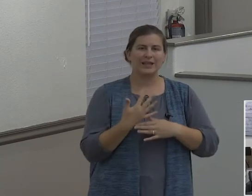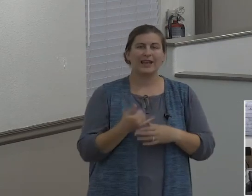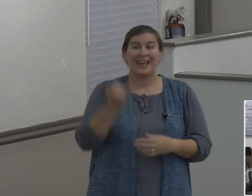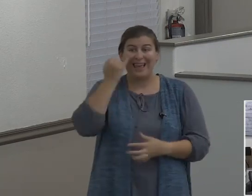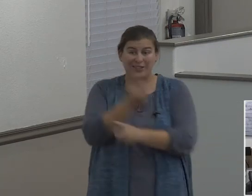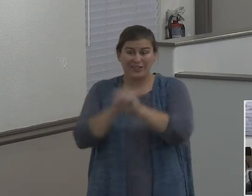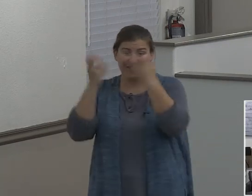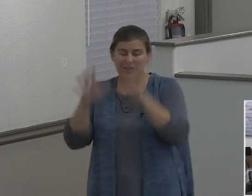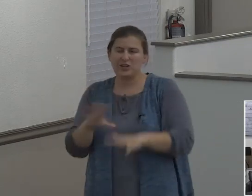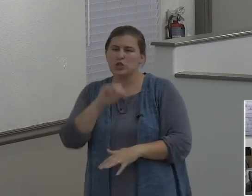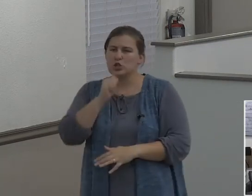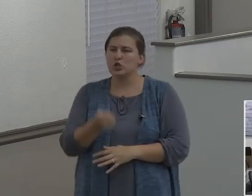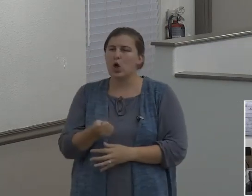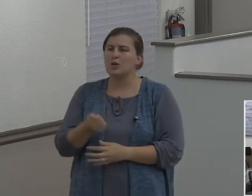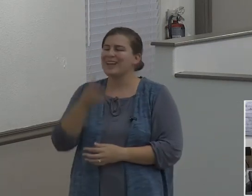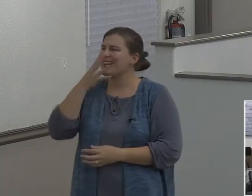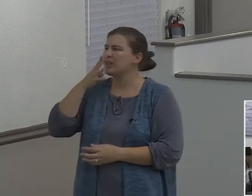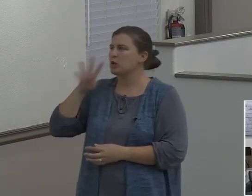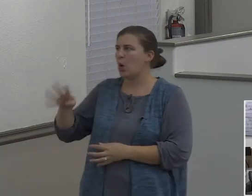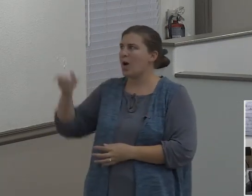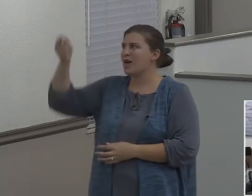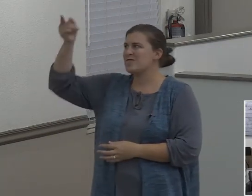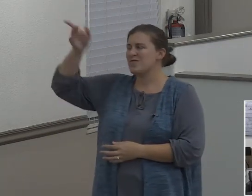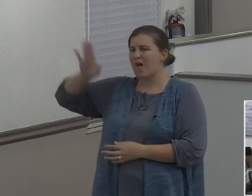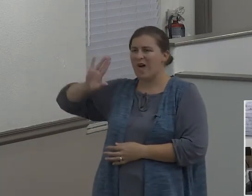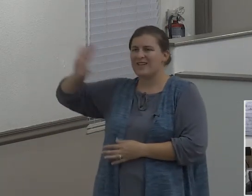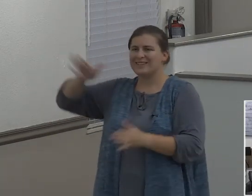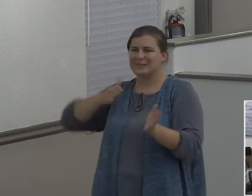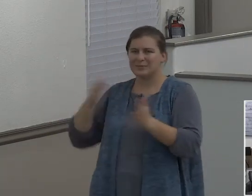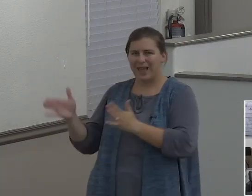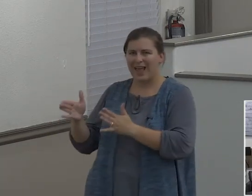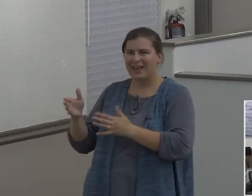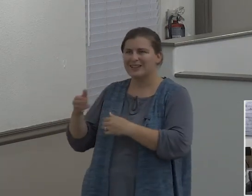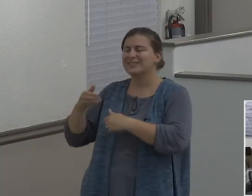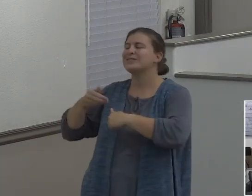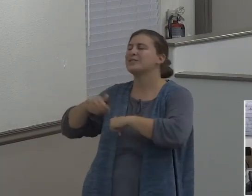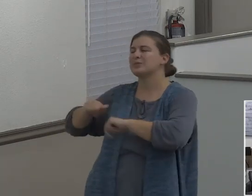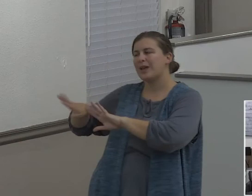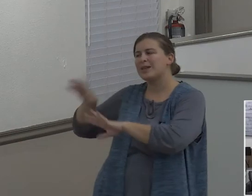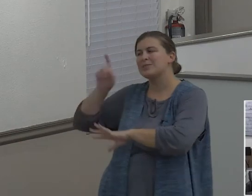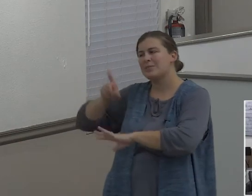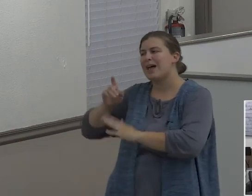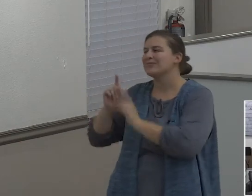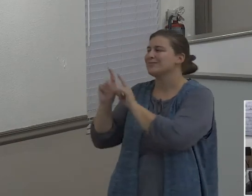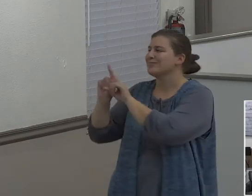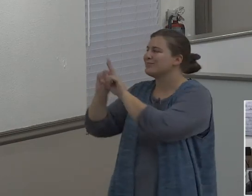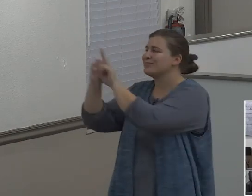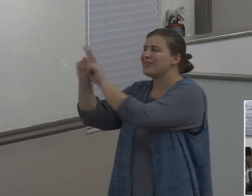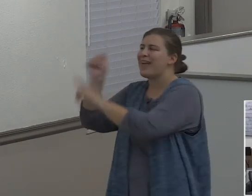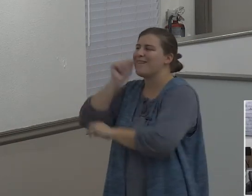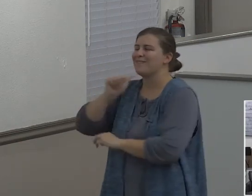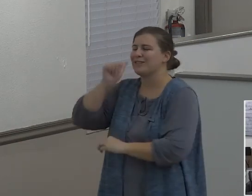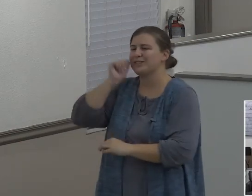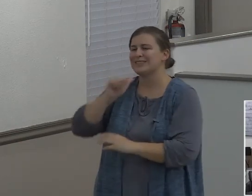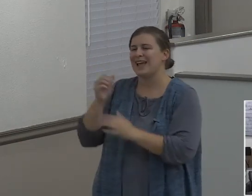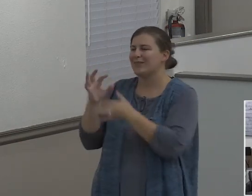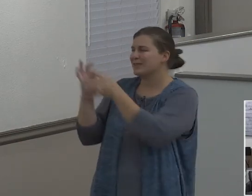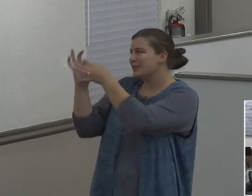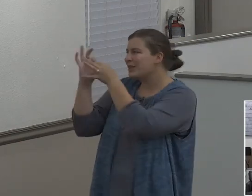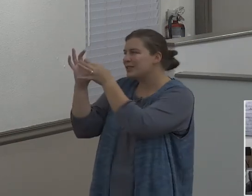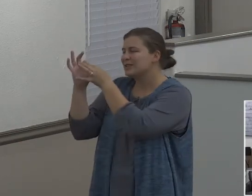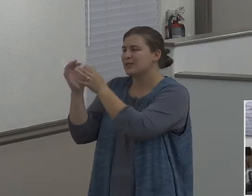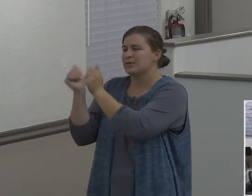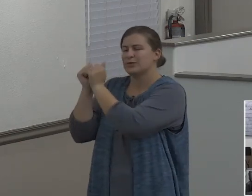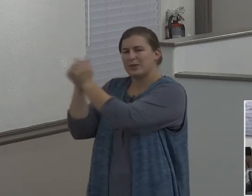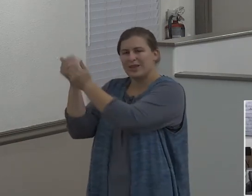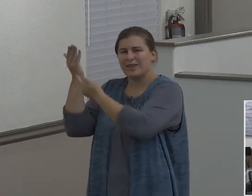submission to the Lord. Walk in a real, intimate relationship with the Lord day by day. I mean, if you're not